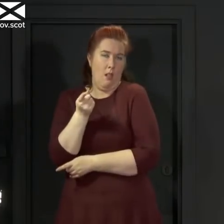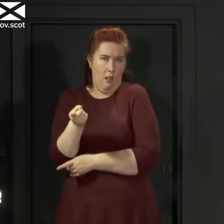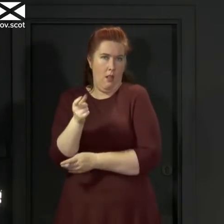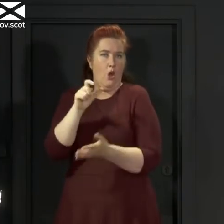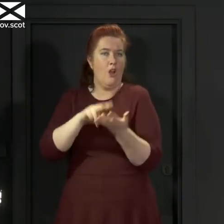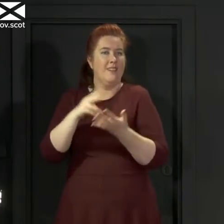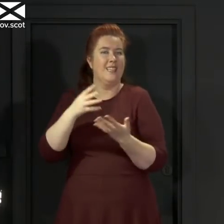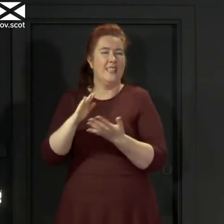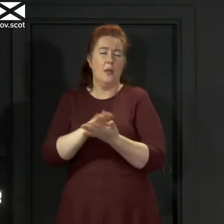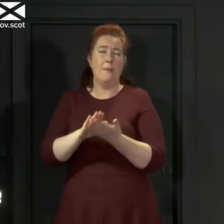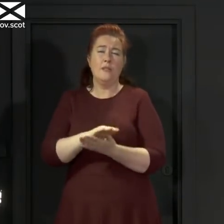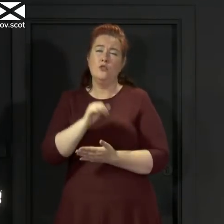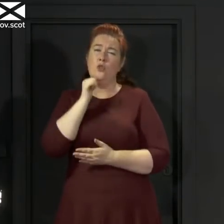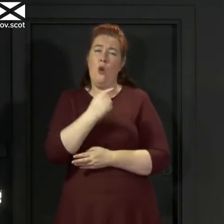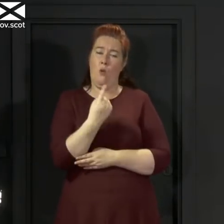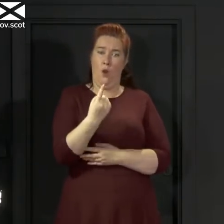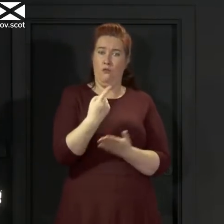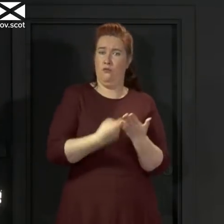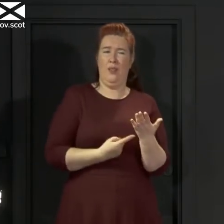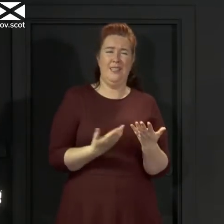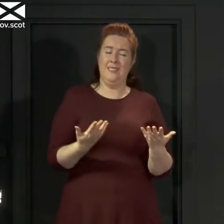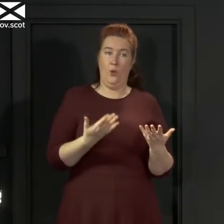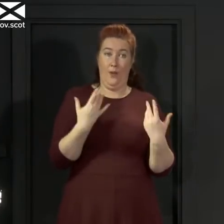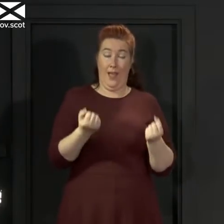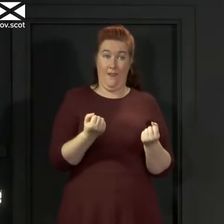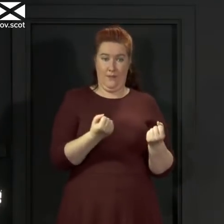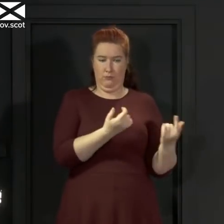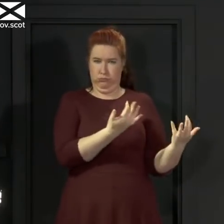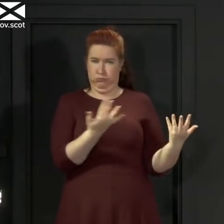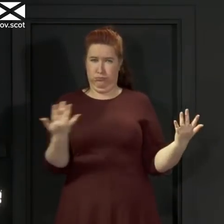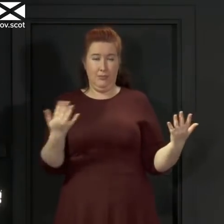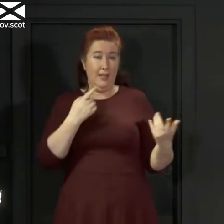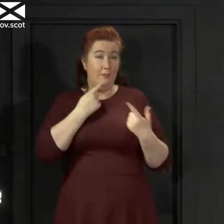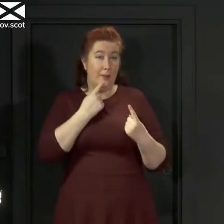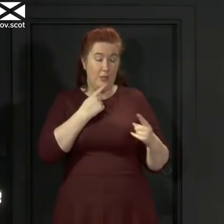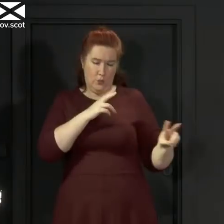single number or a single metric and also we have to look at